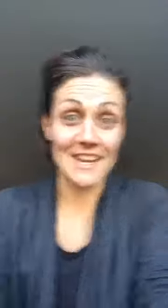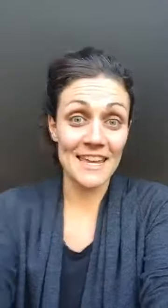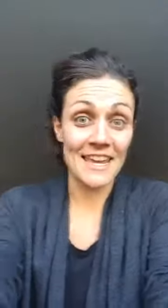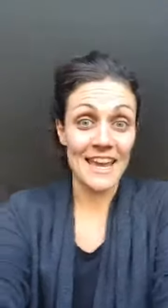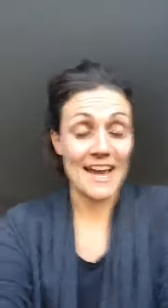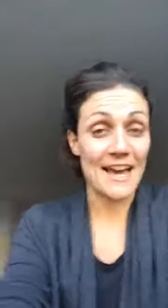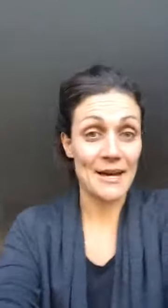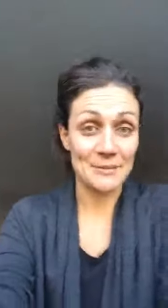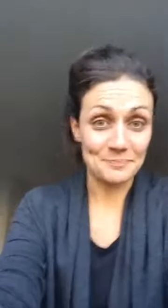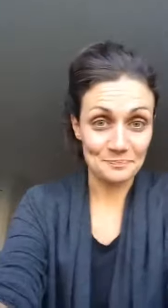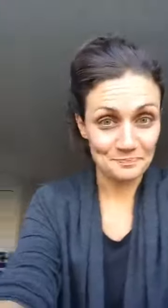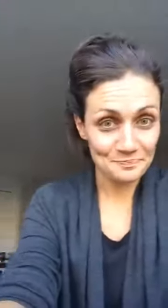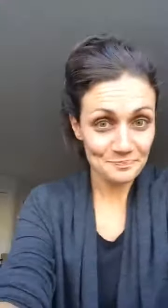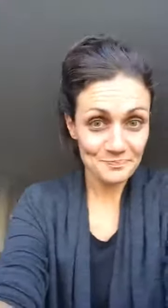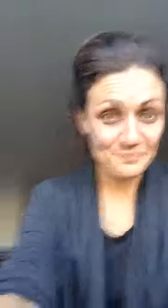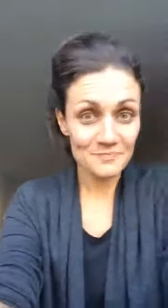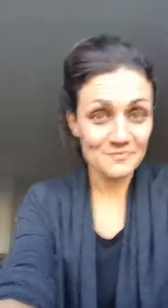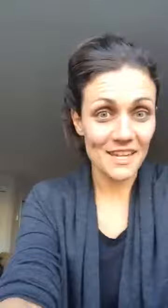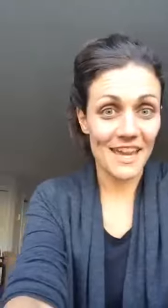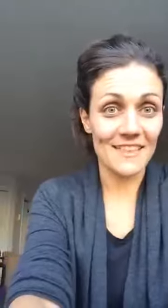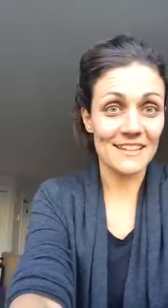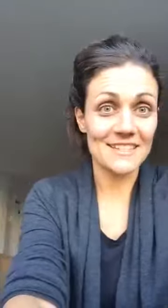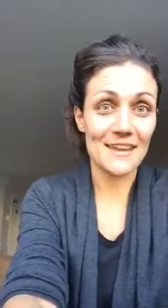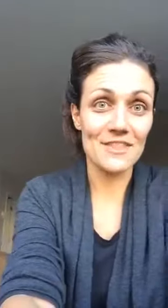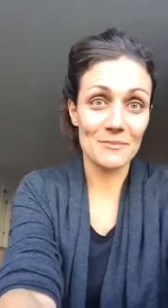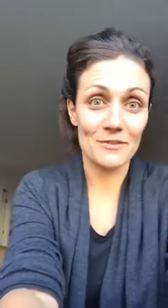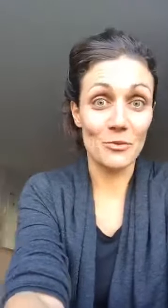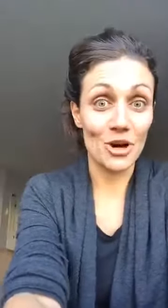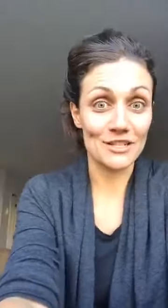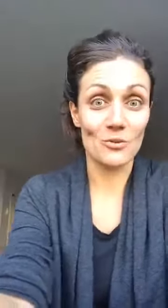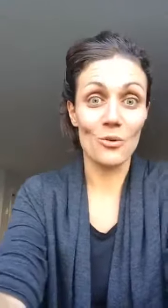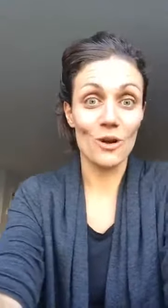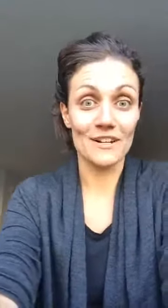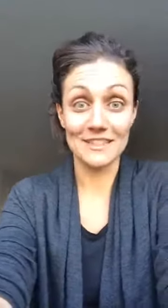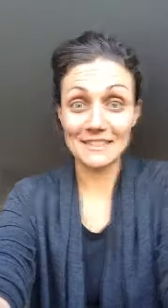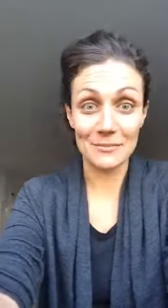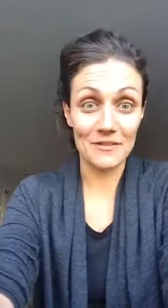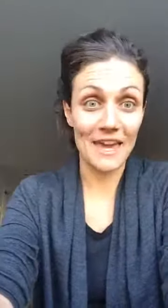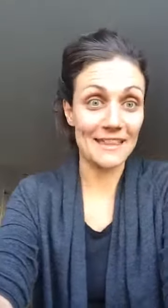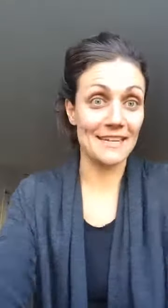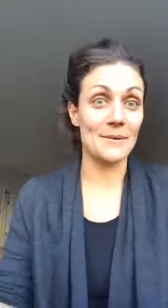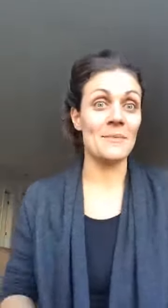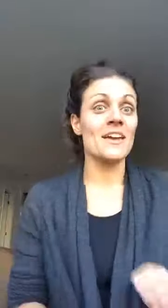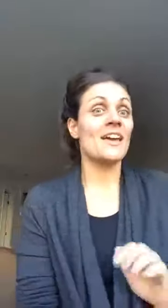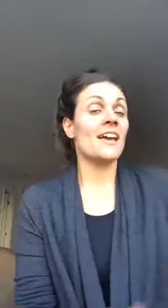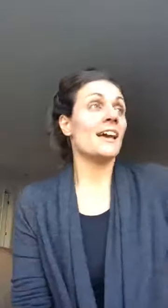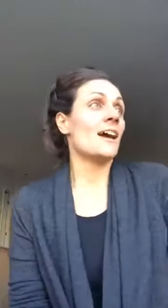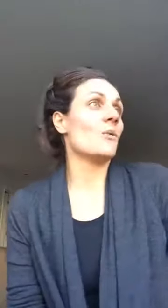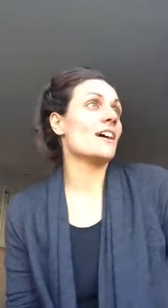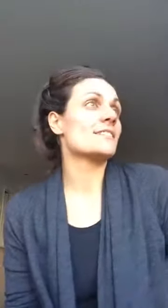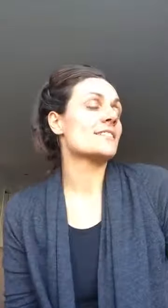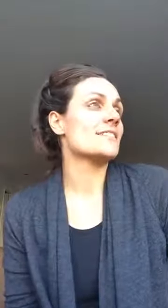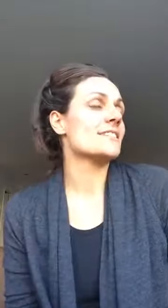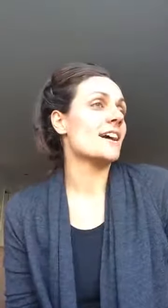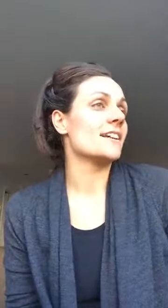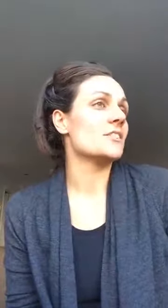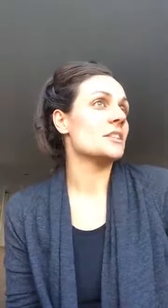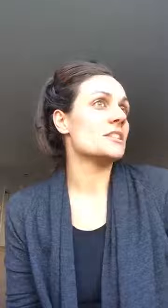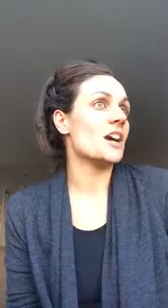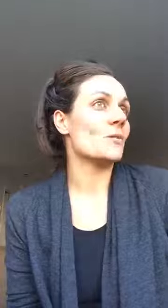and then save them if you want or delete them if you hate them where else could you start you could start with